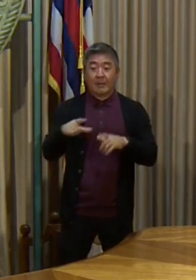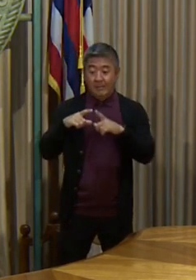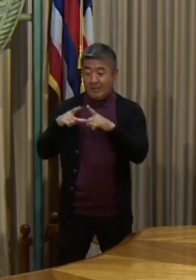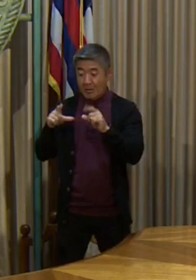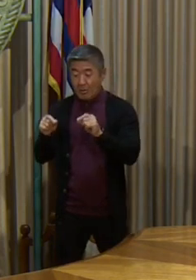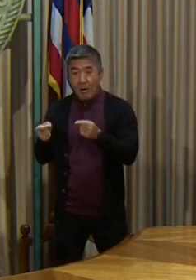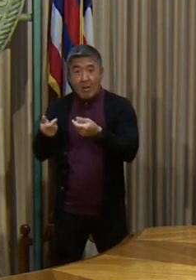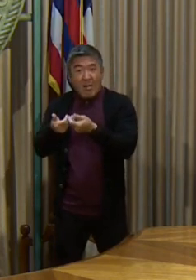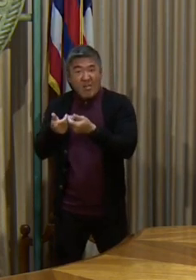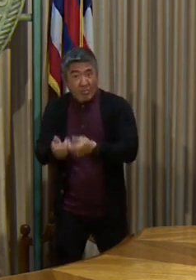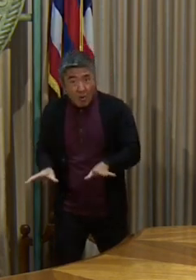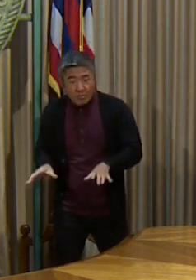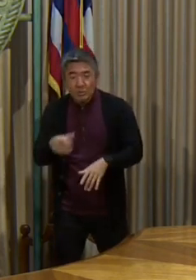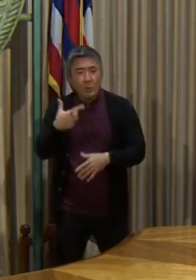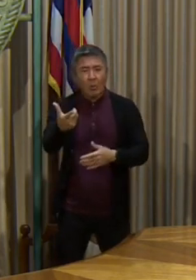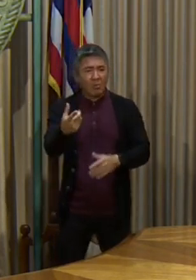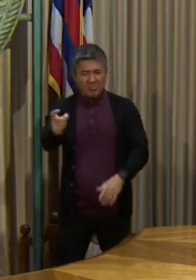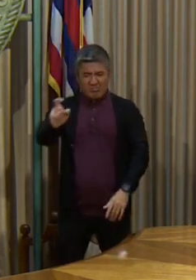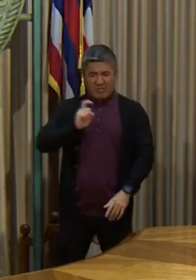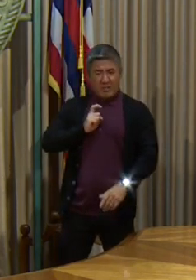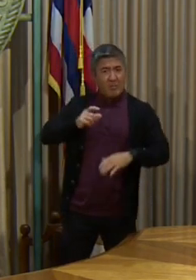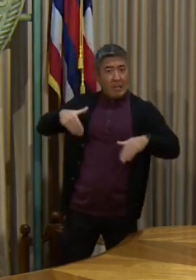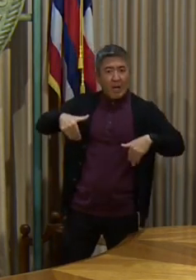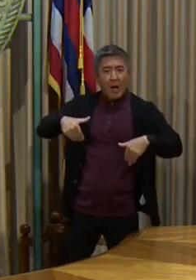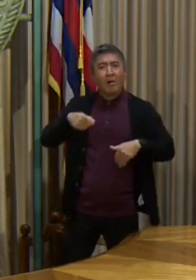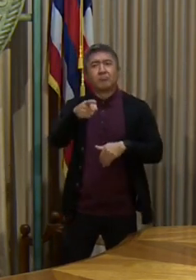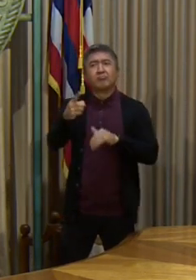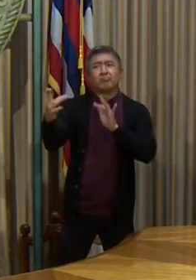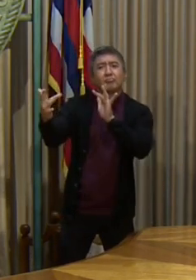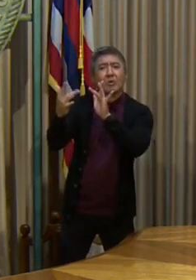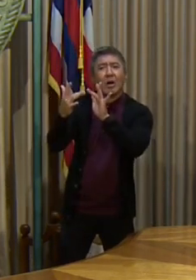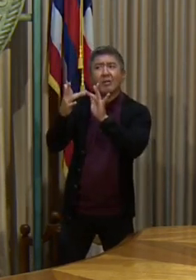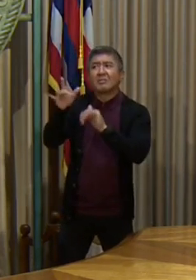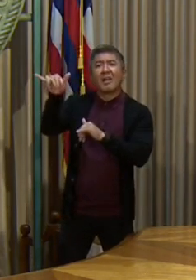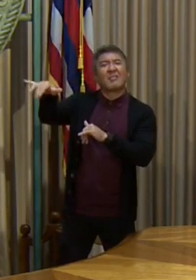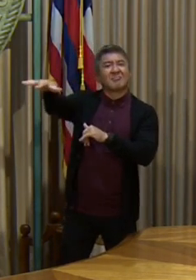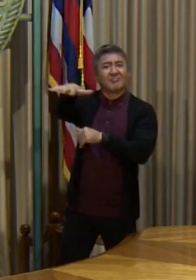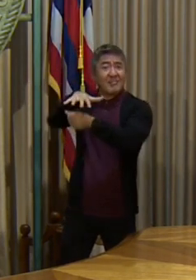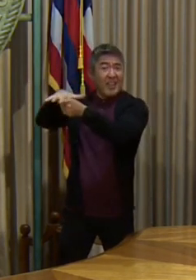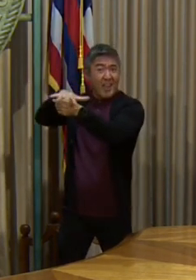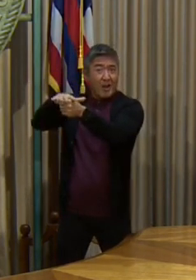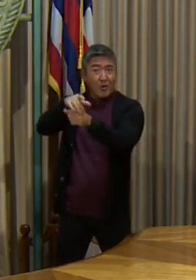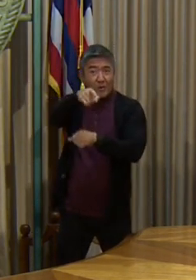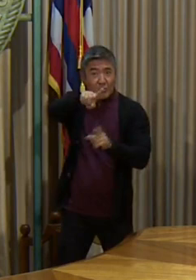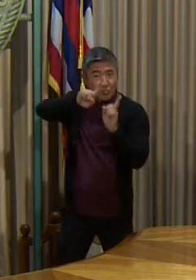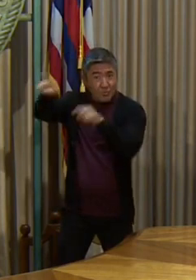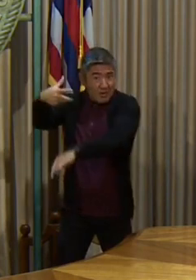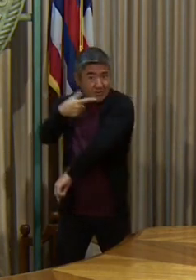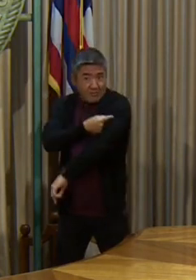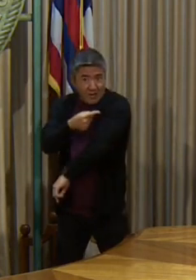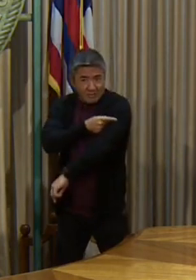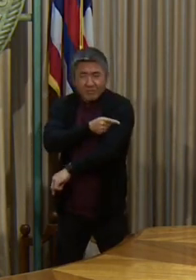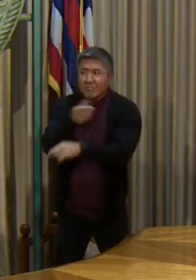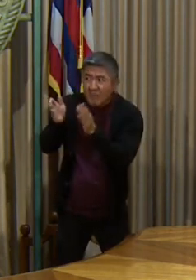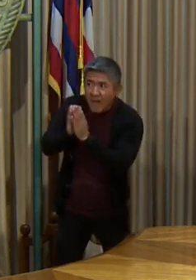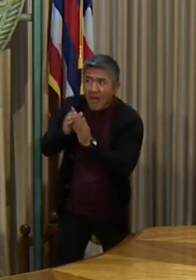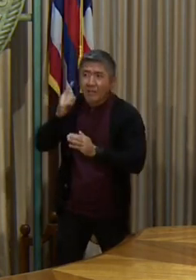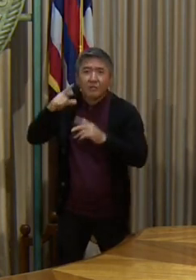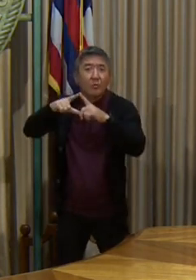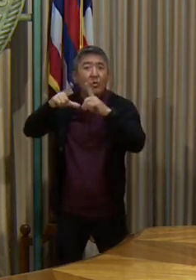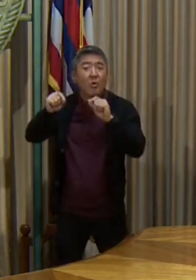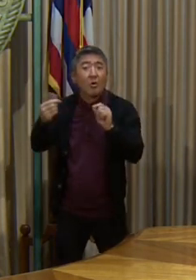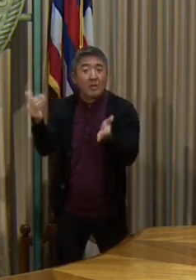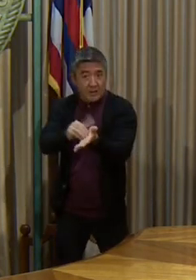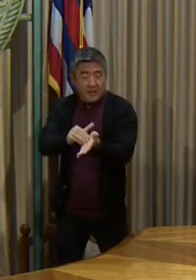not issued a vaccination card, contact the location or provider that administered your vaccine. And you can see here on the chart